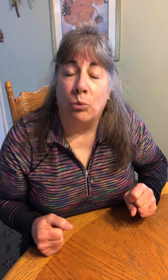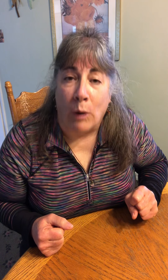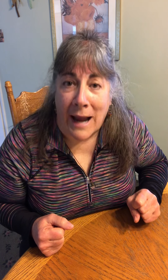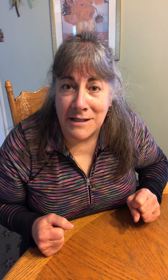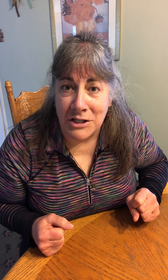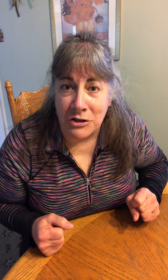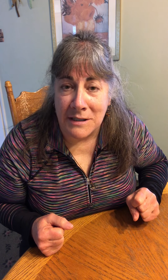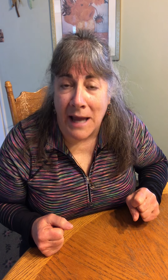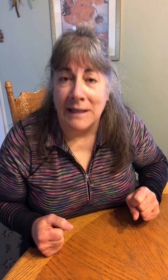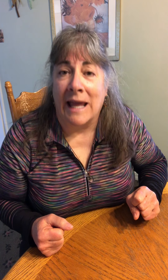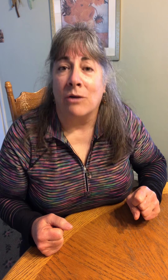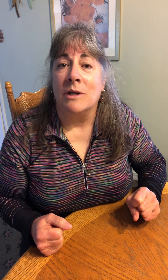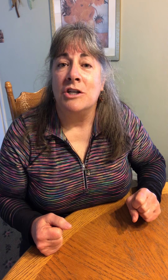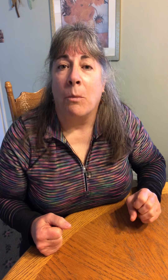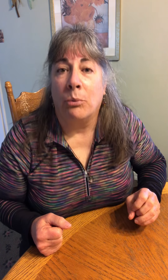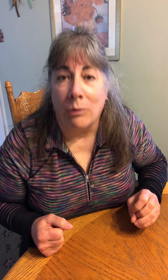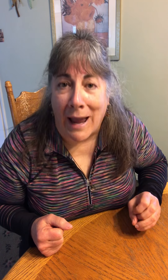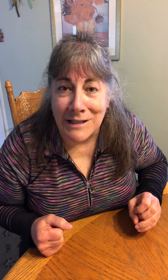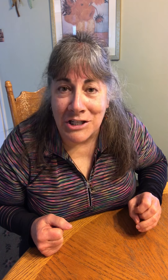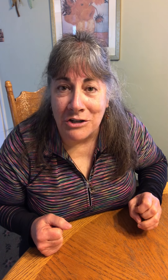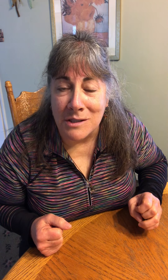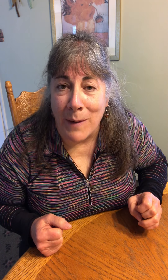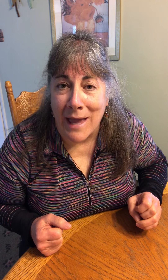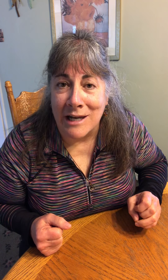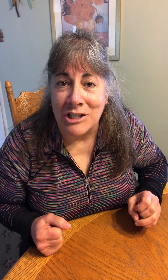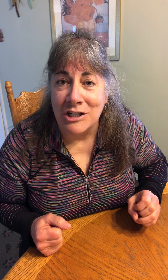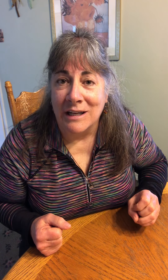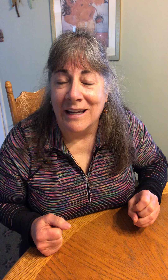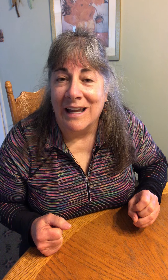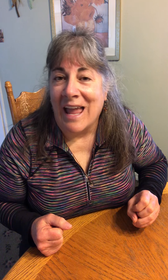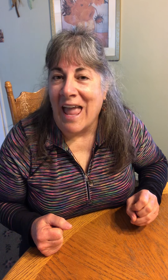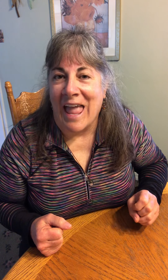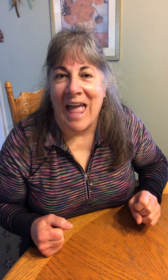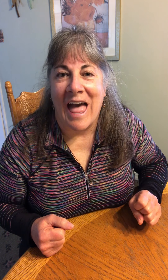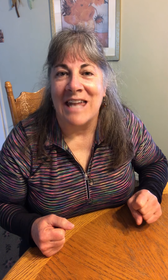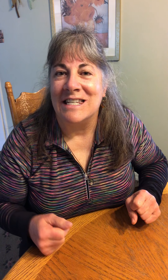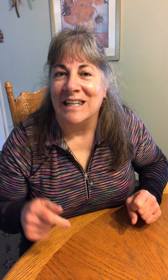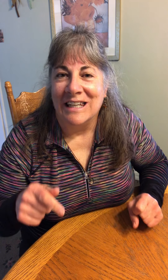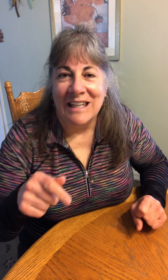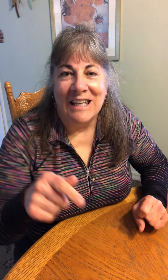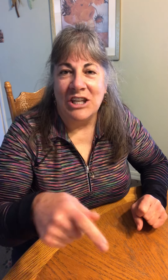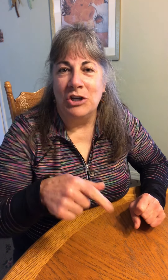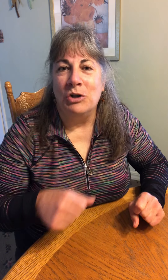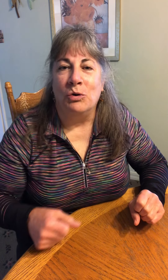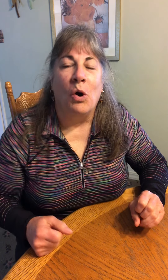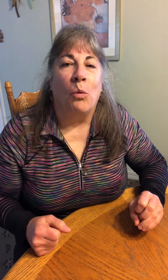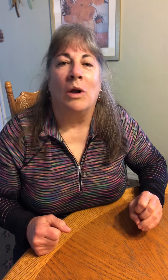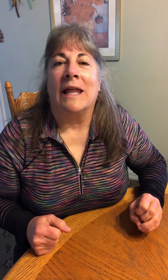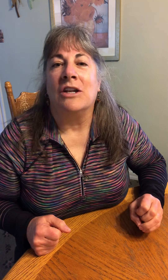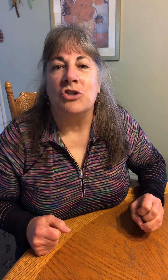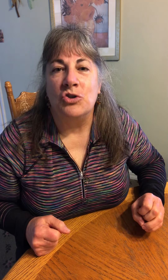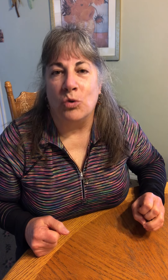practice your sign language, practice your Spanish, and you will enjoy